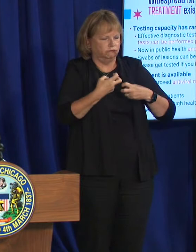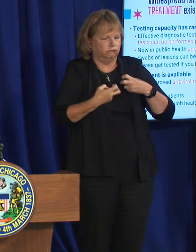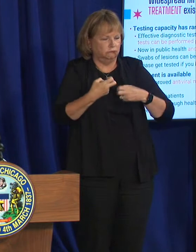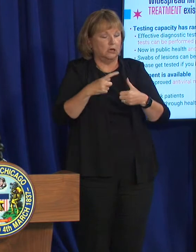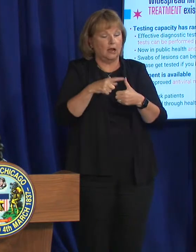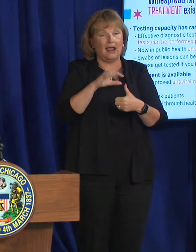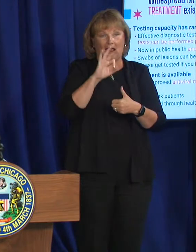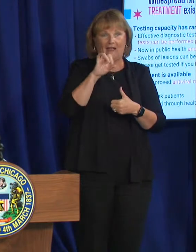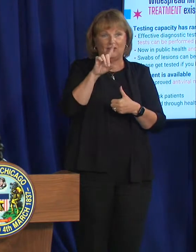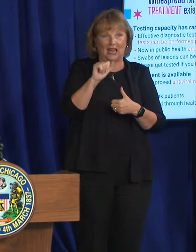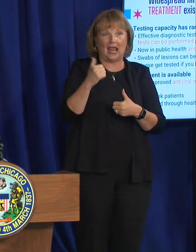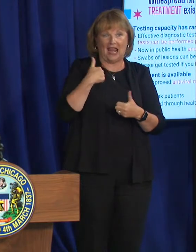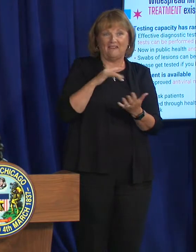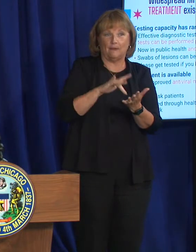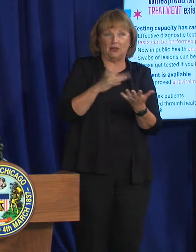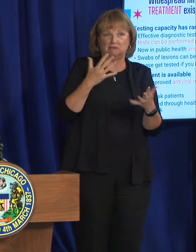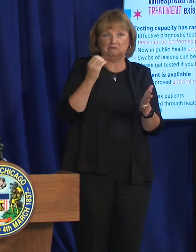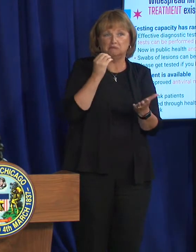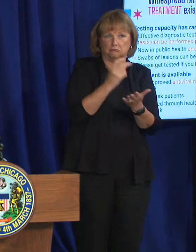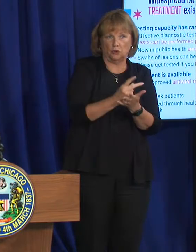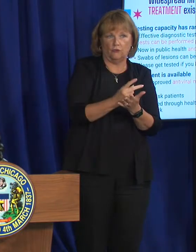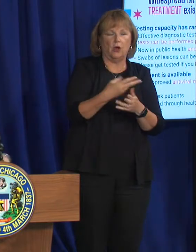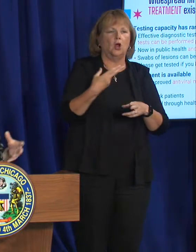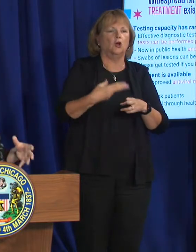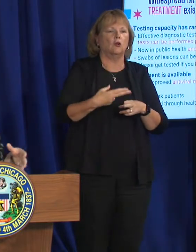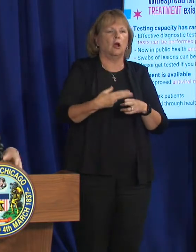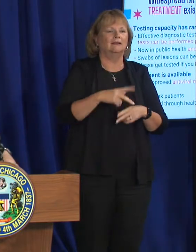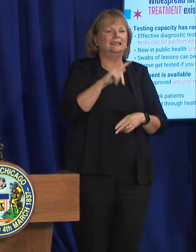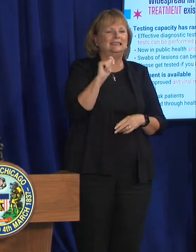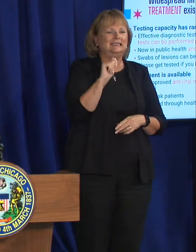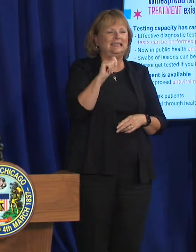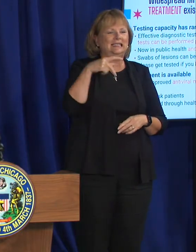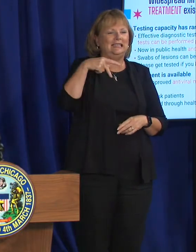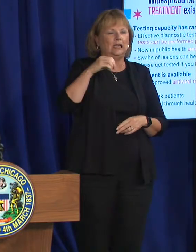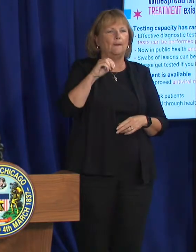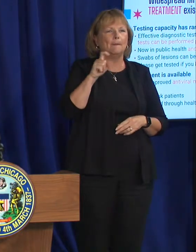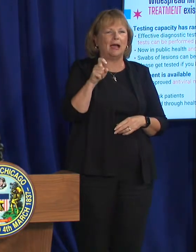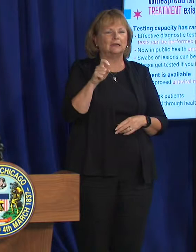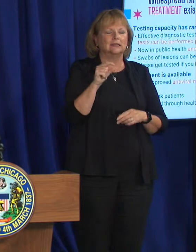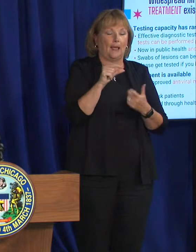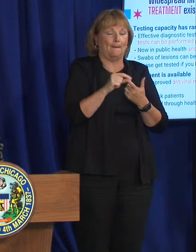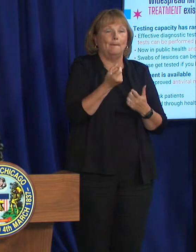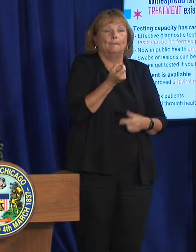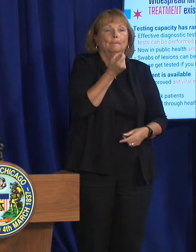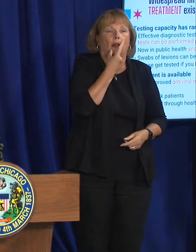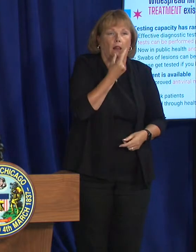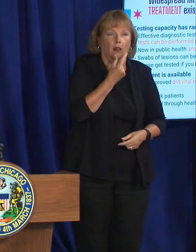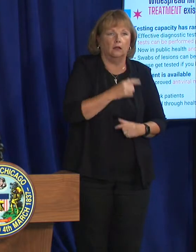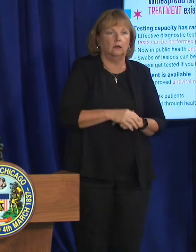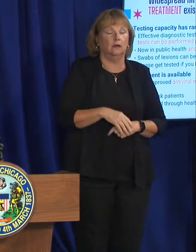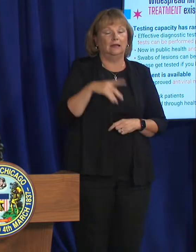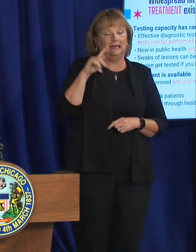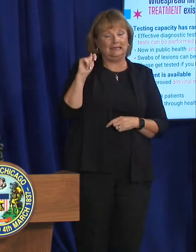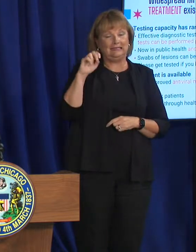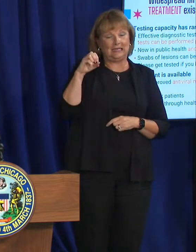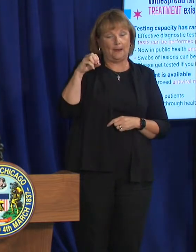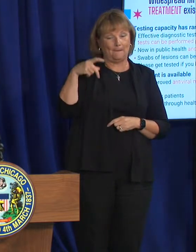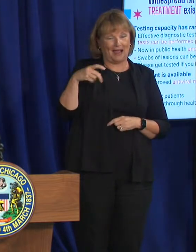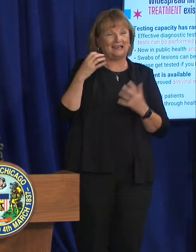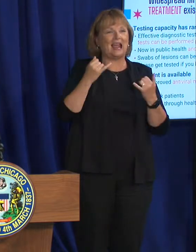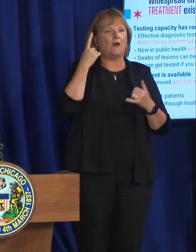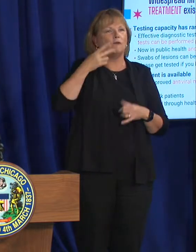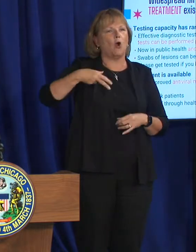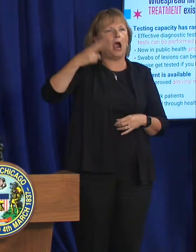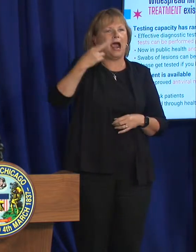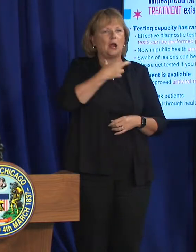FDA approved medication called T-pox is the name. It's a pill. At the moment, it's being given to higher risk